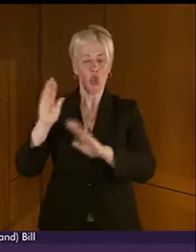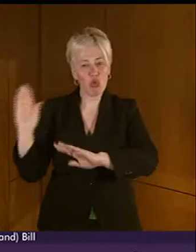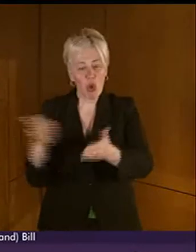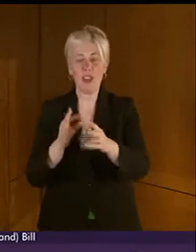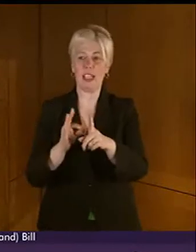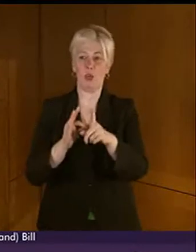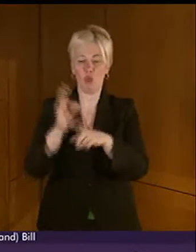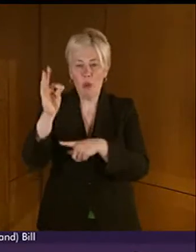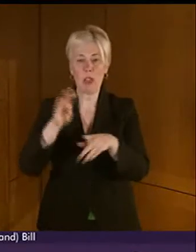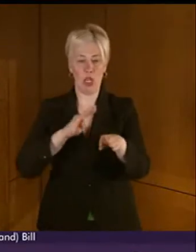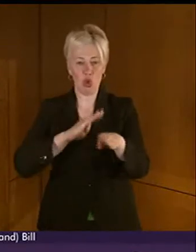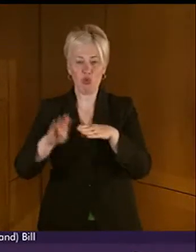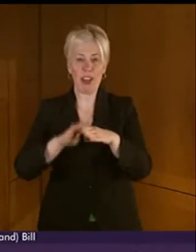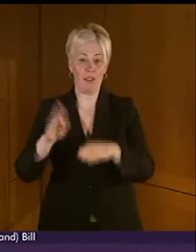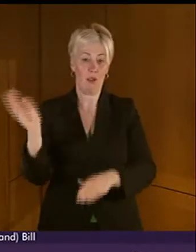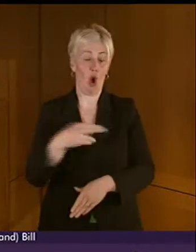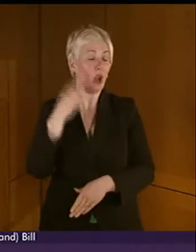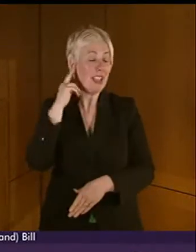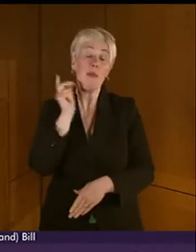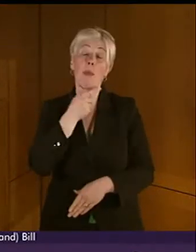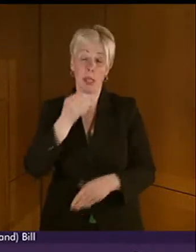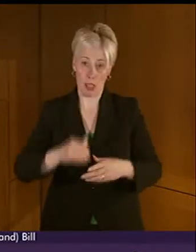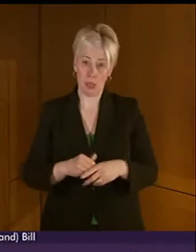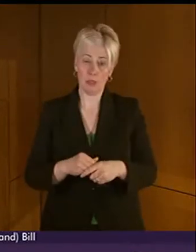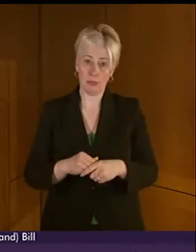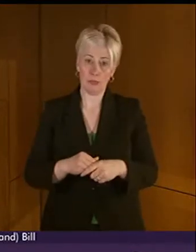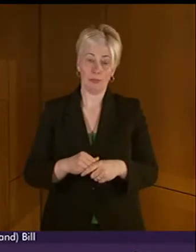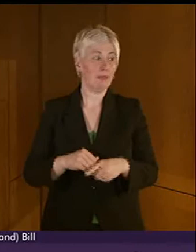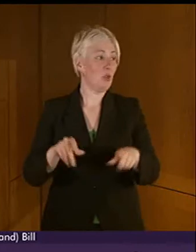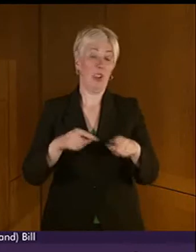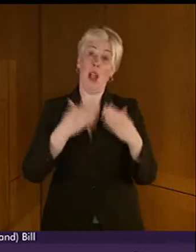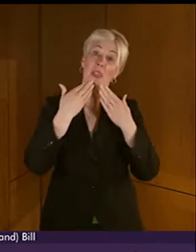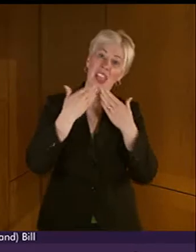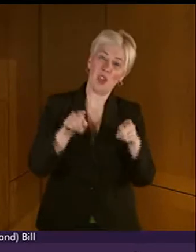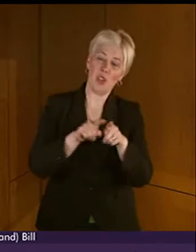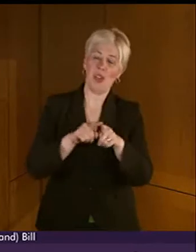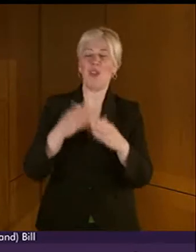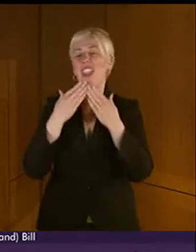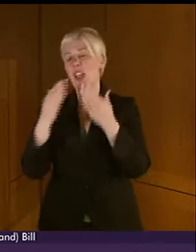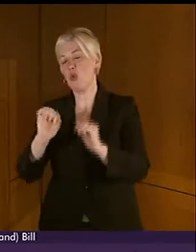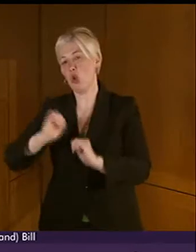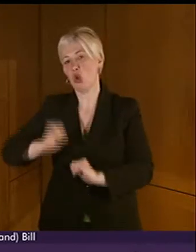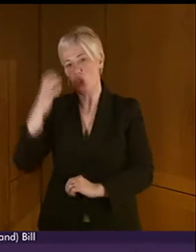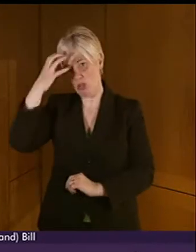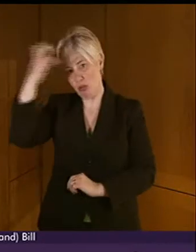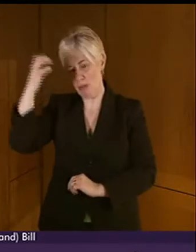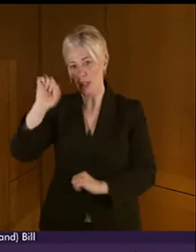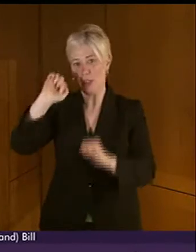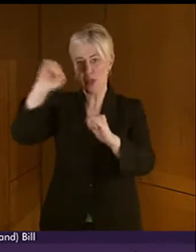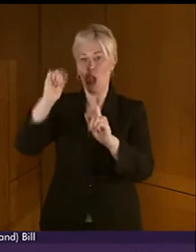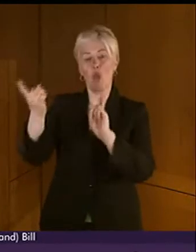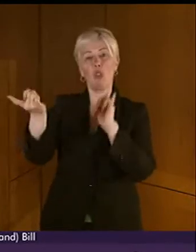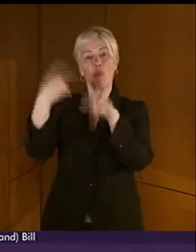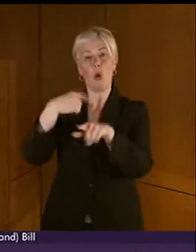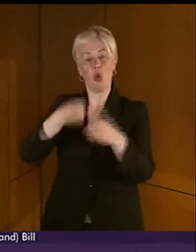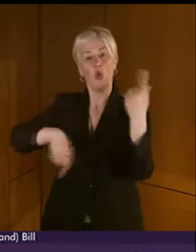for the needs of deaf people. And while I am giving my thanks, I would like to thank the Scottish Government for responding to the committee